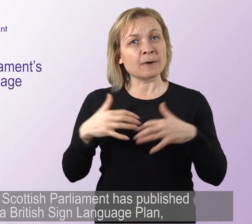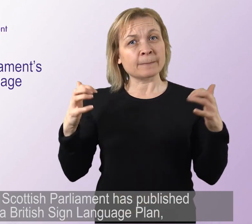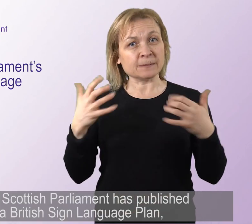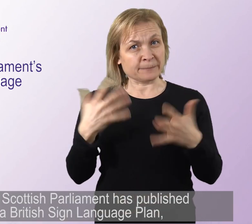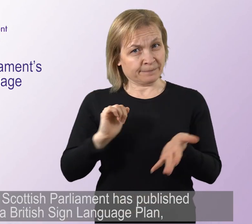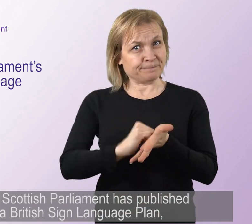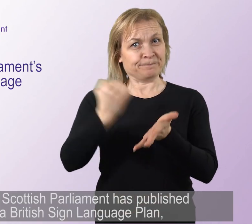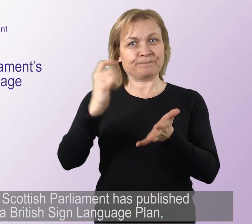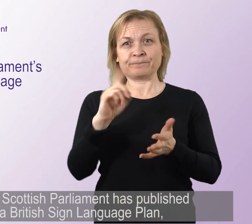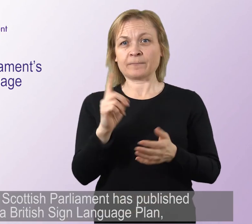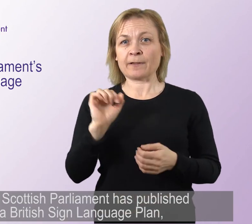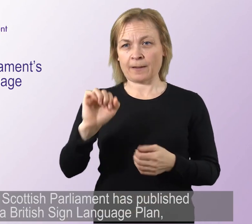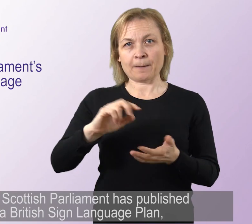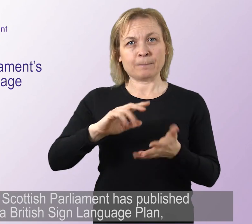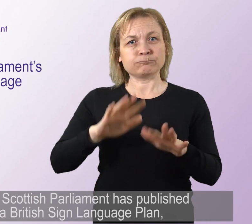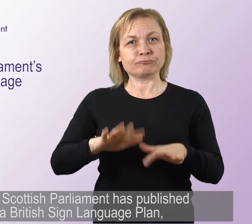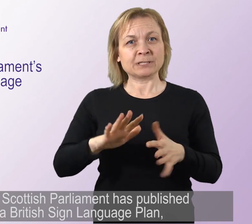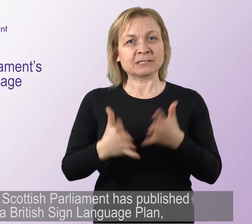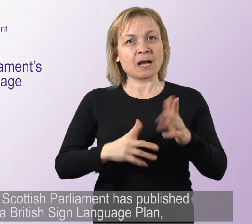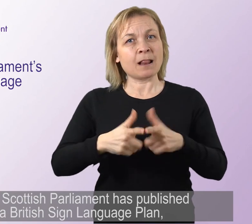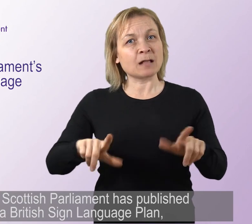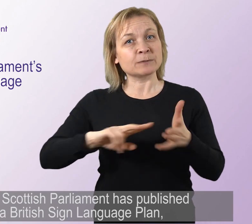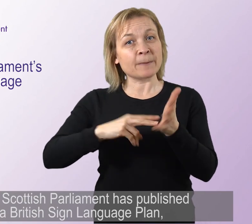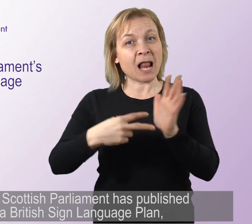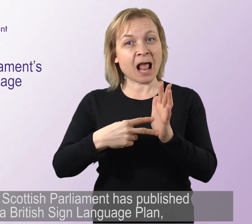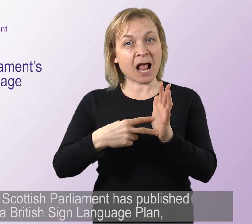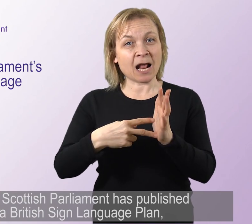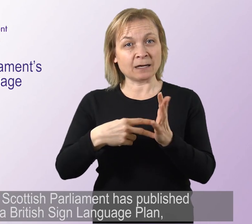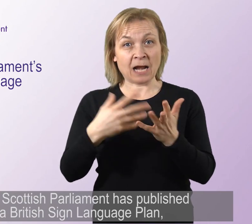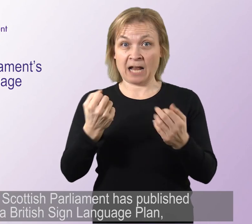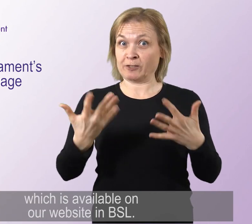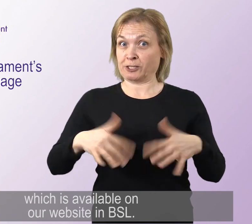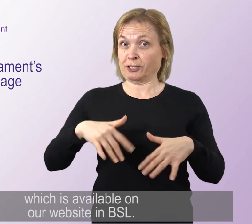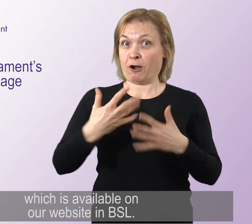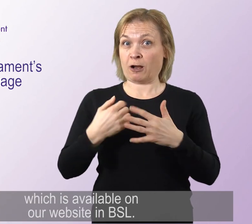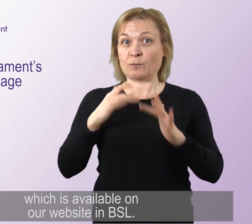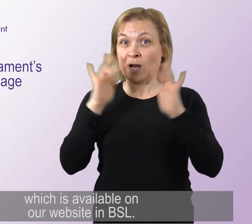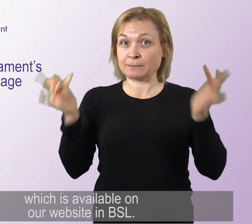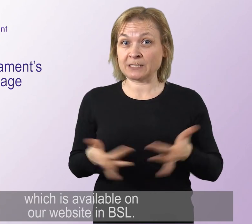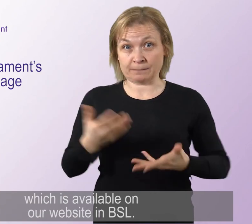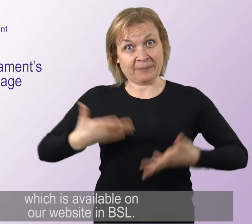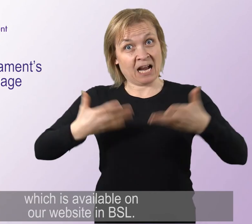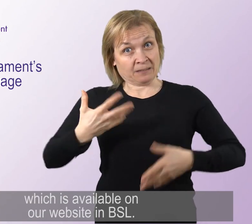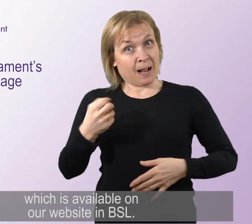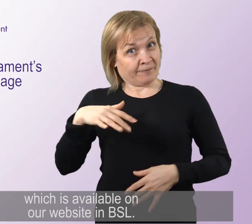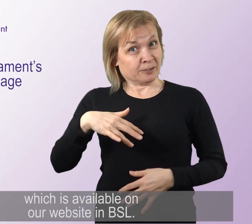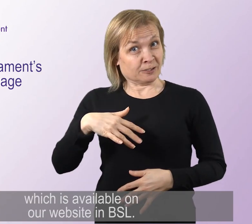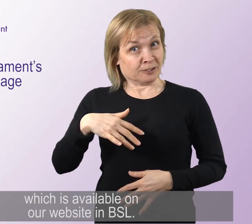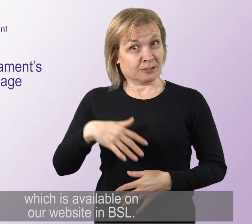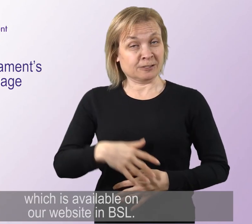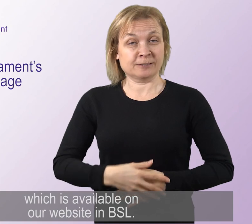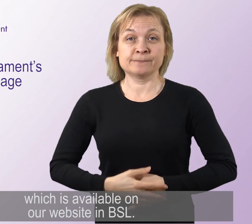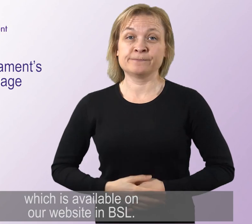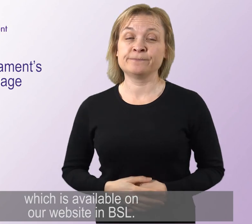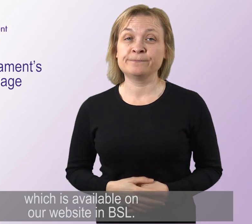The Scottish Parliament has published a British Sign Language Plan, which is available on our website in